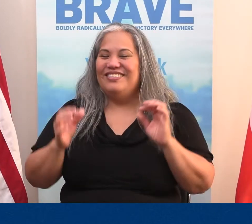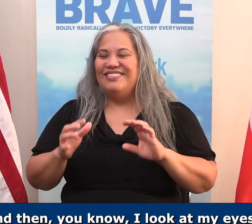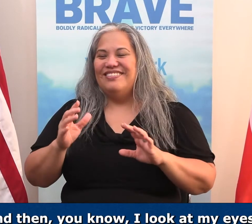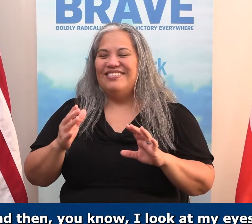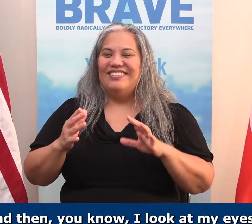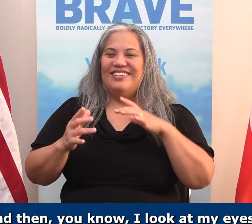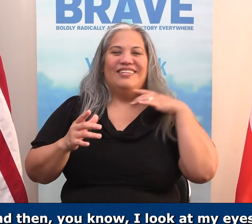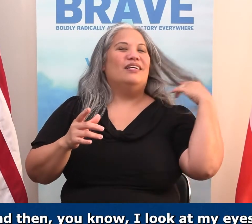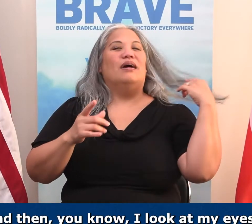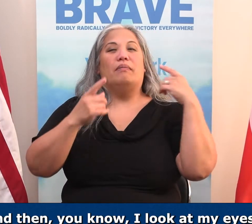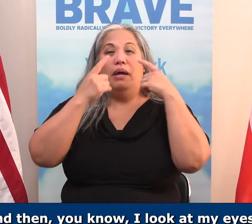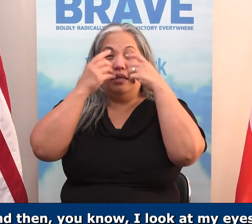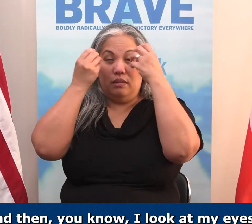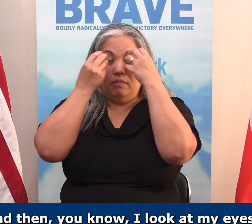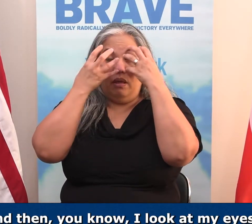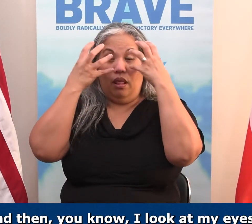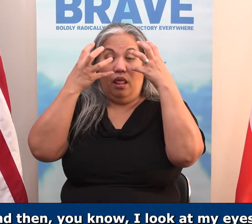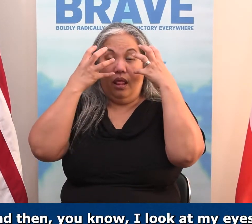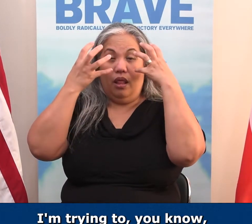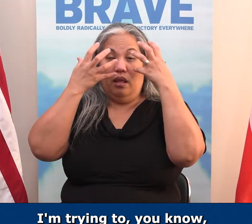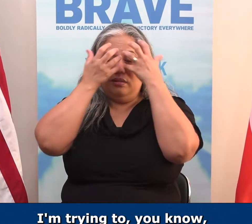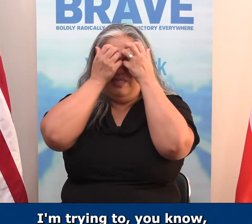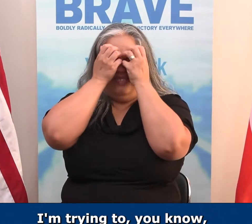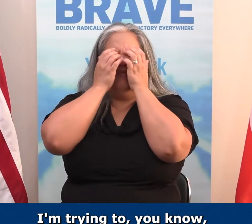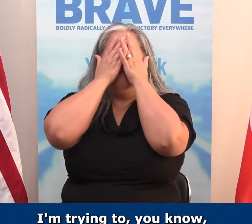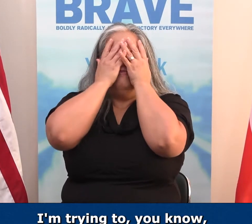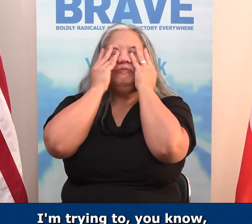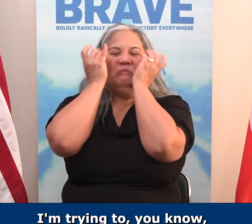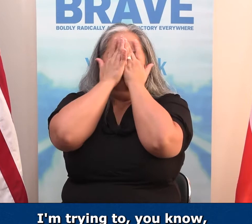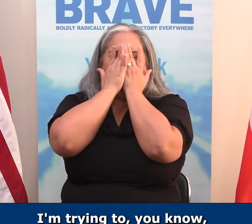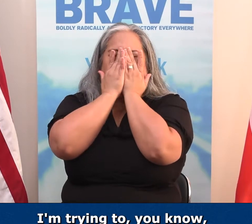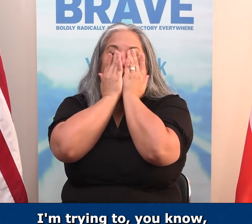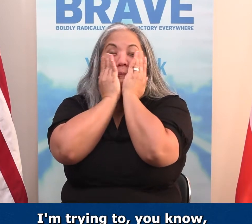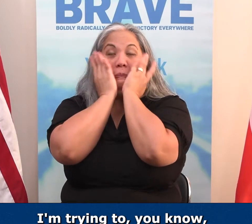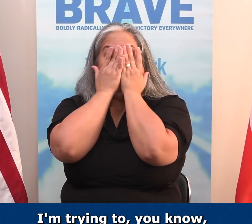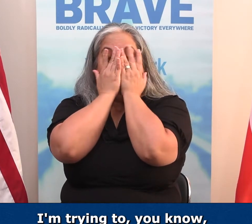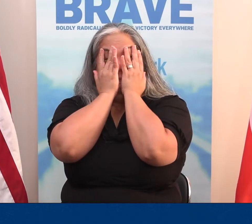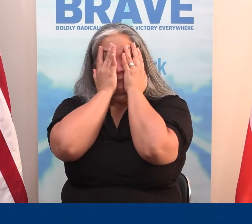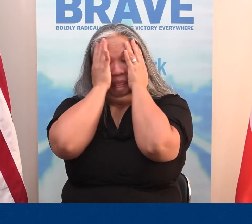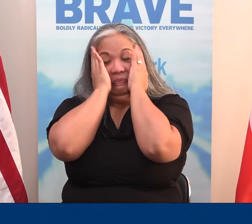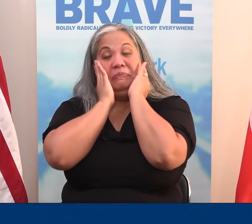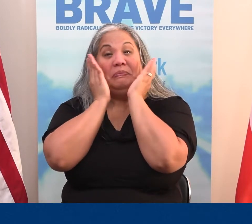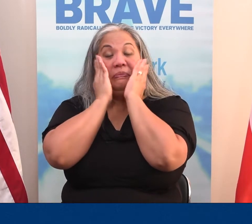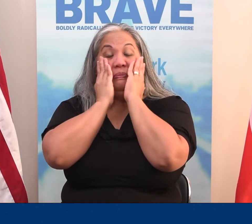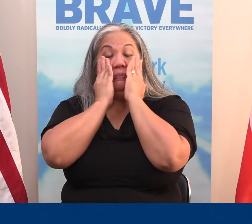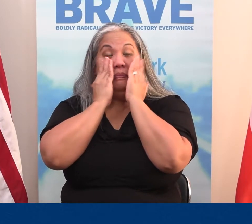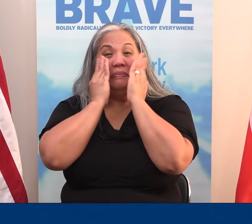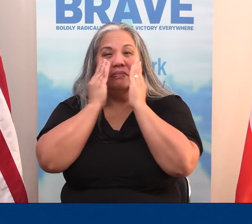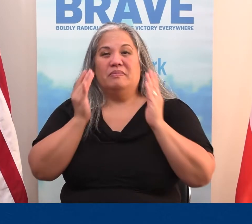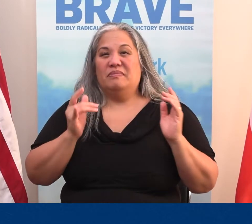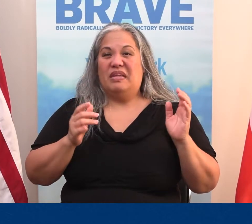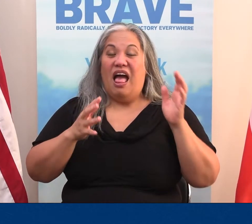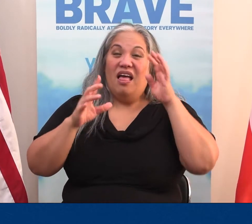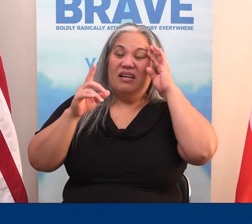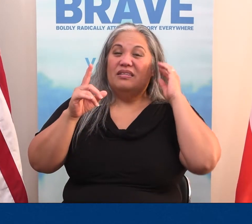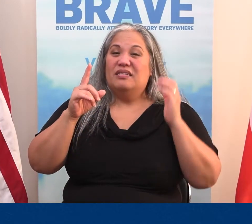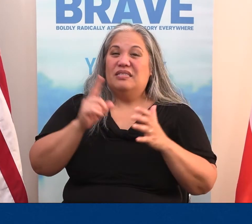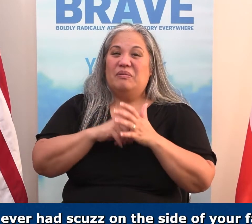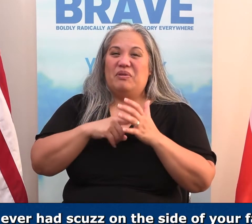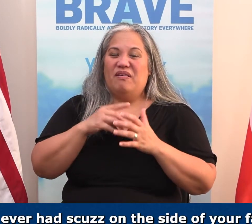And then, you know, I look at my eyes, they're all like puffy. I'm trying to, you know, scrunch them down there a little bit. And then sometimes you've got scuss. You ever